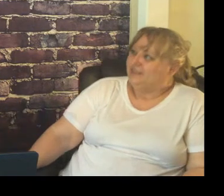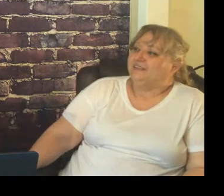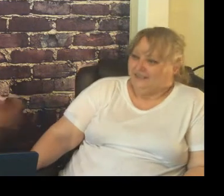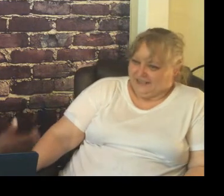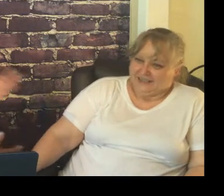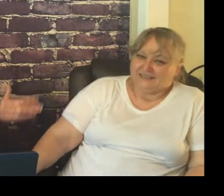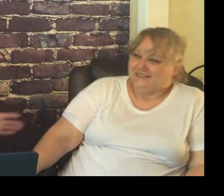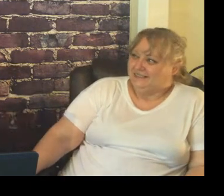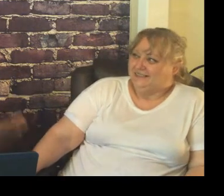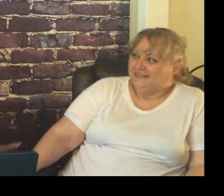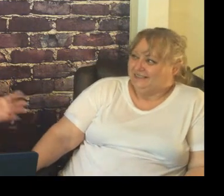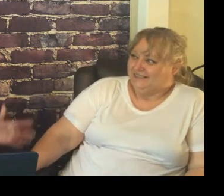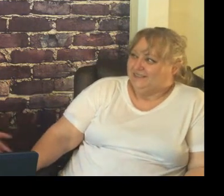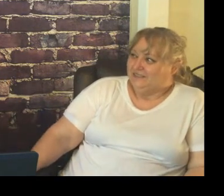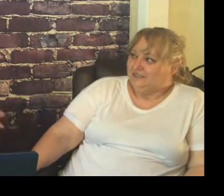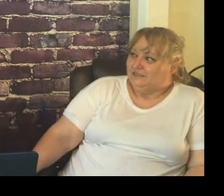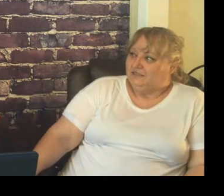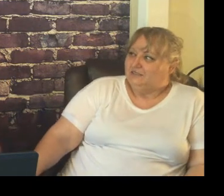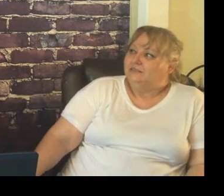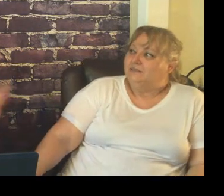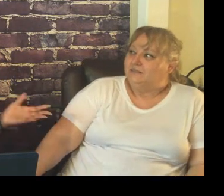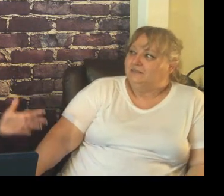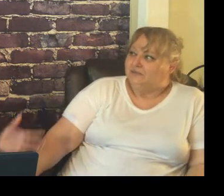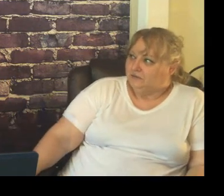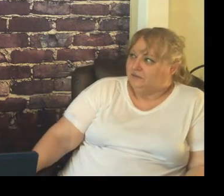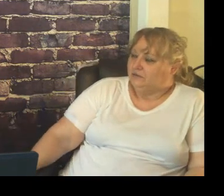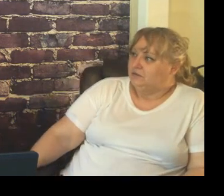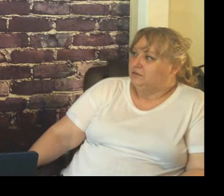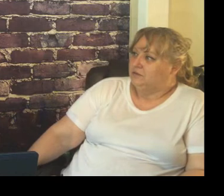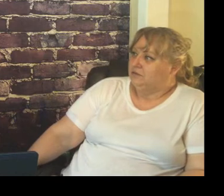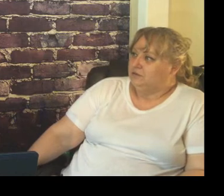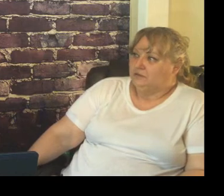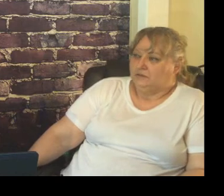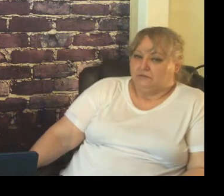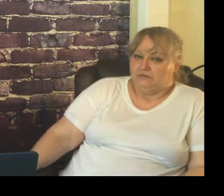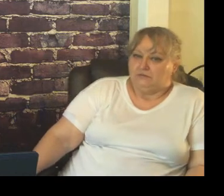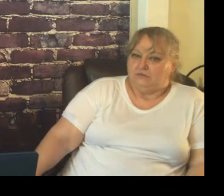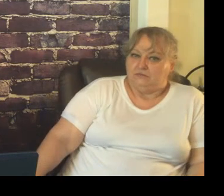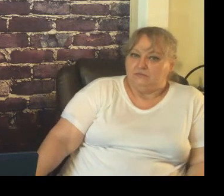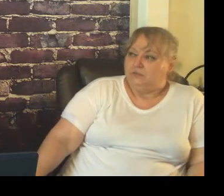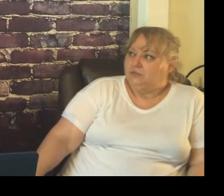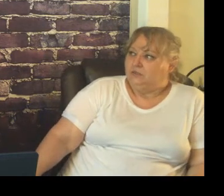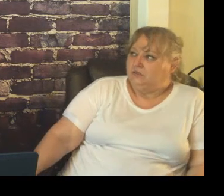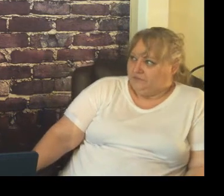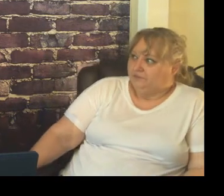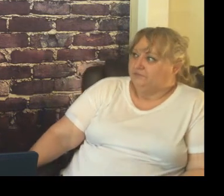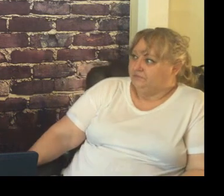she's kind of friendly she has a sense of humor you know one of my other things I always tell the students and you can kind of probably tell from